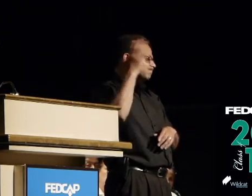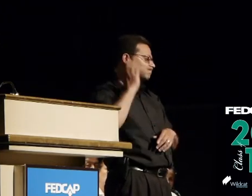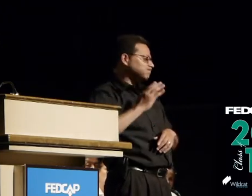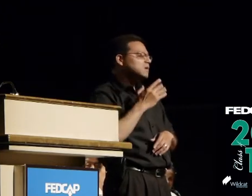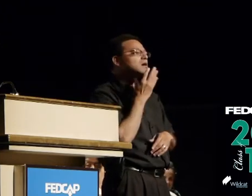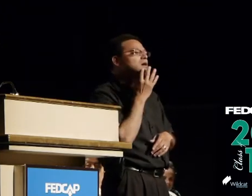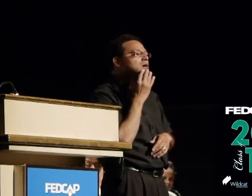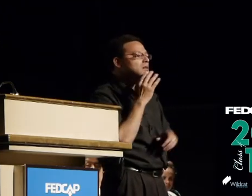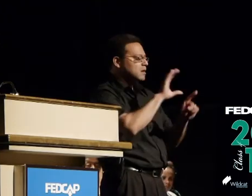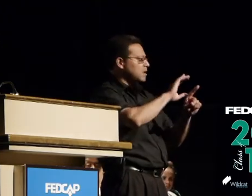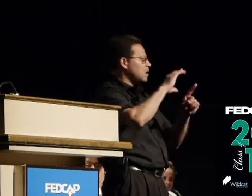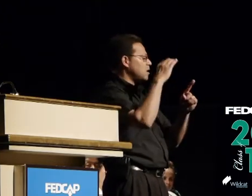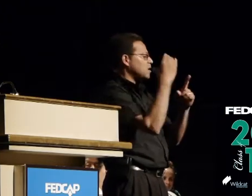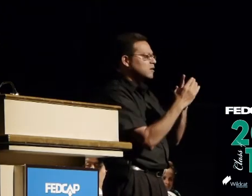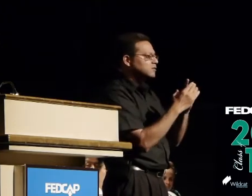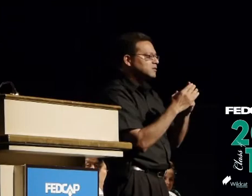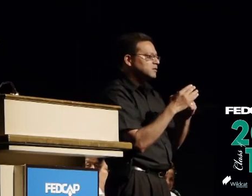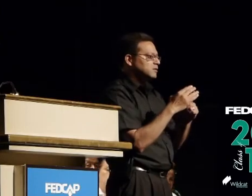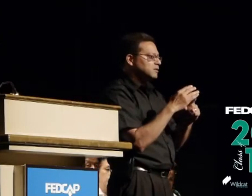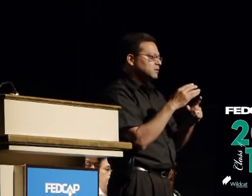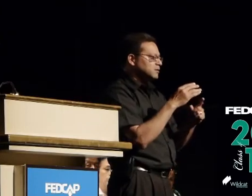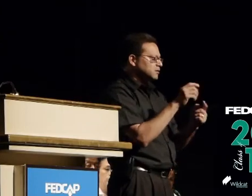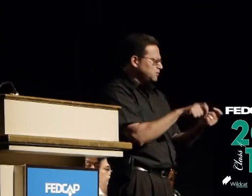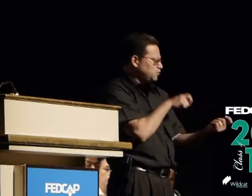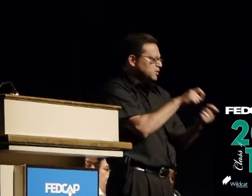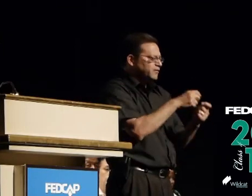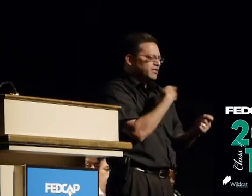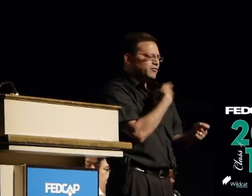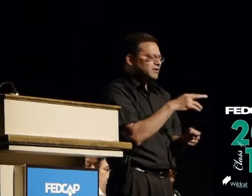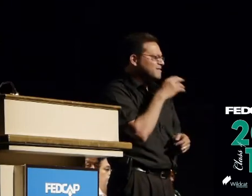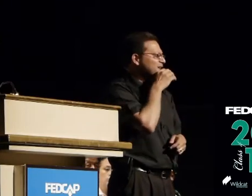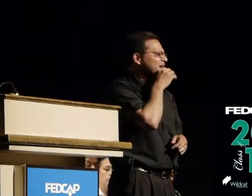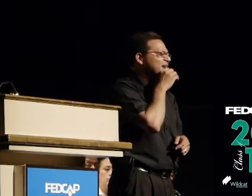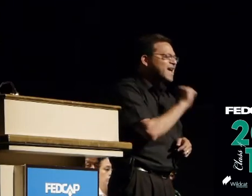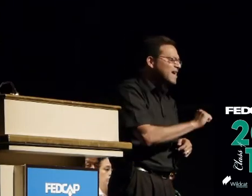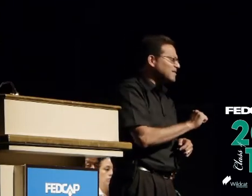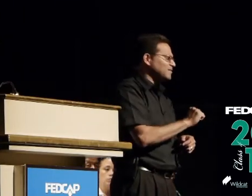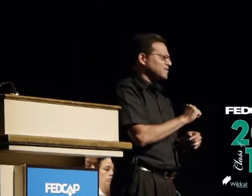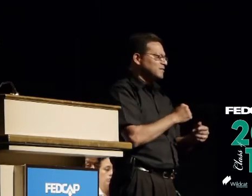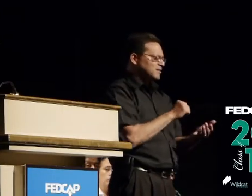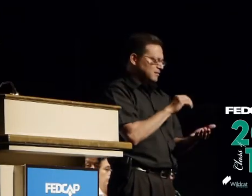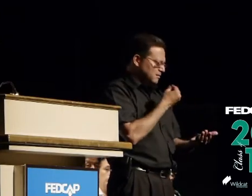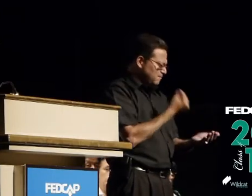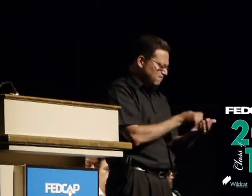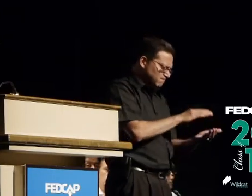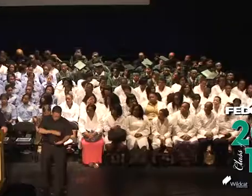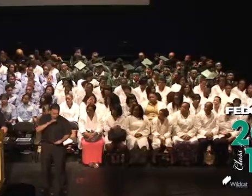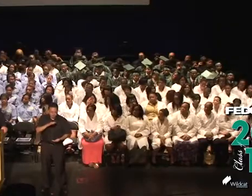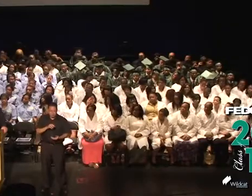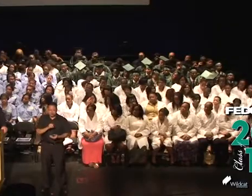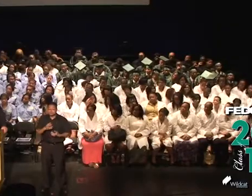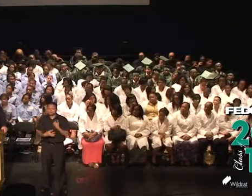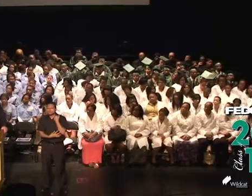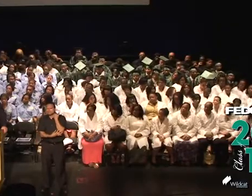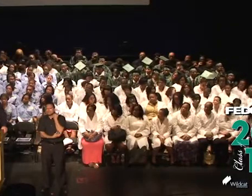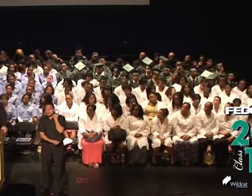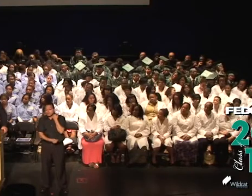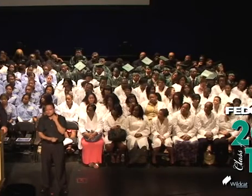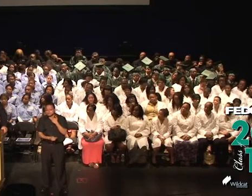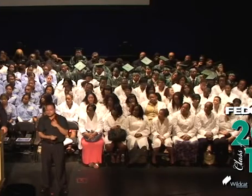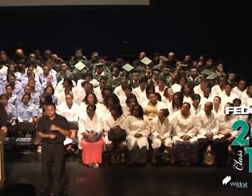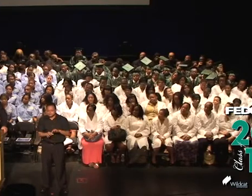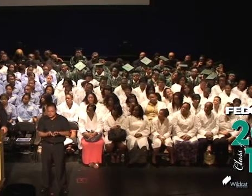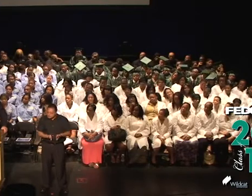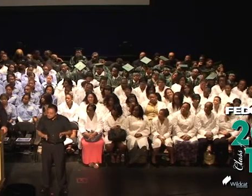their culture their particular religion their age whether they're wealthy whether they're poor there is a fundamental